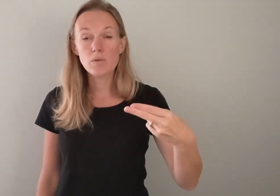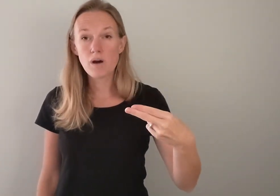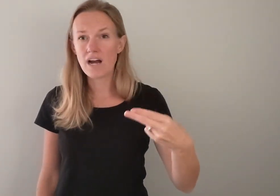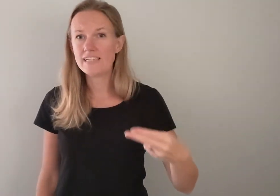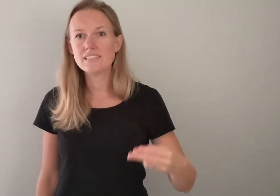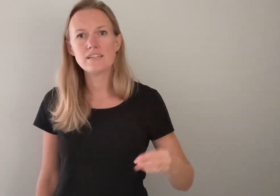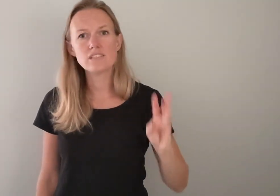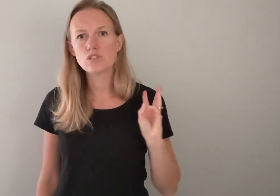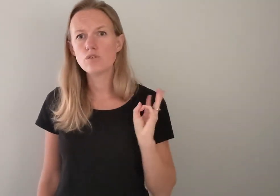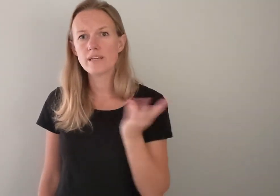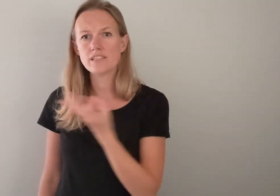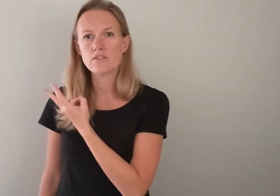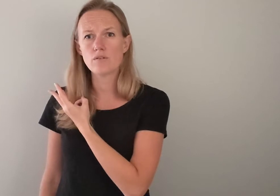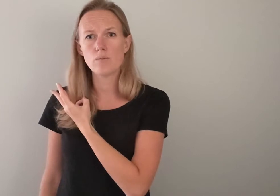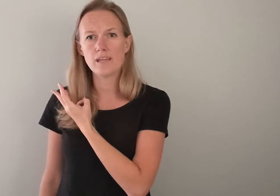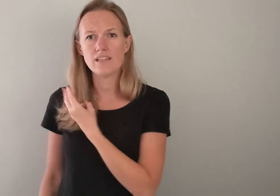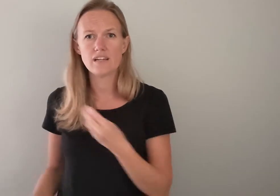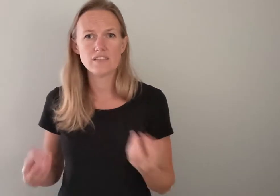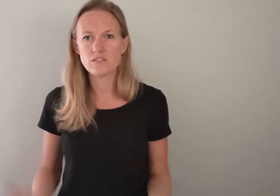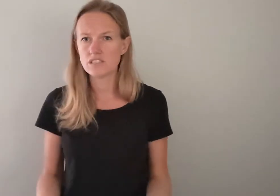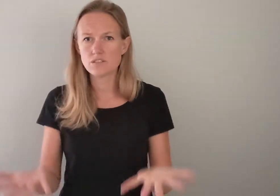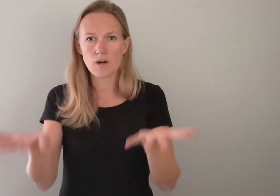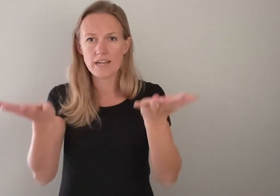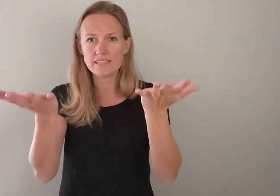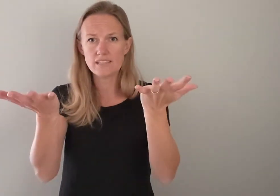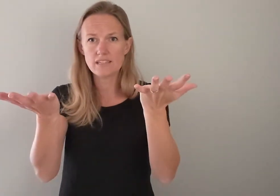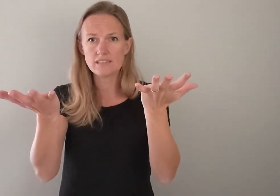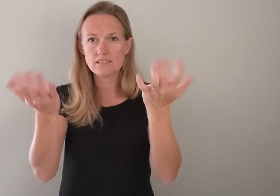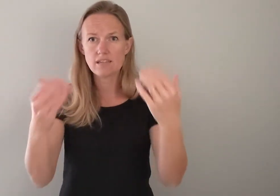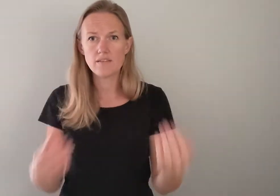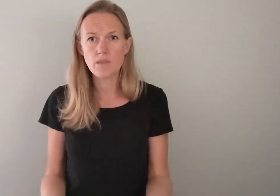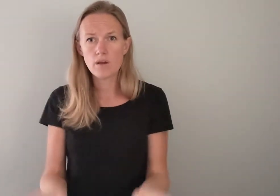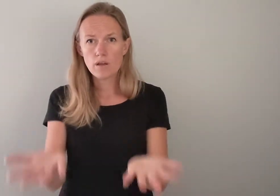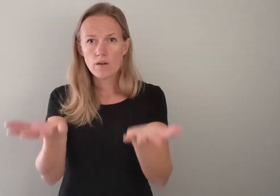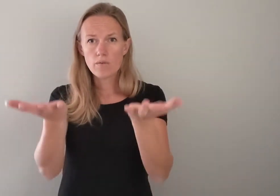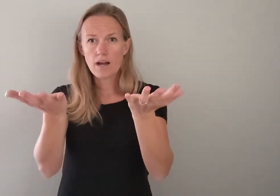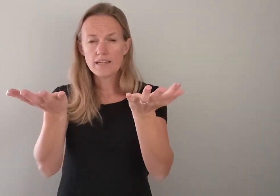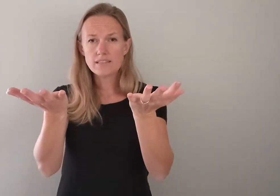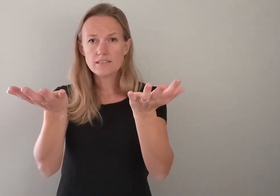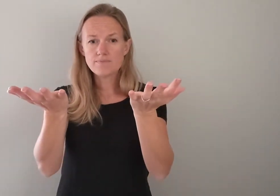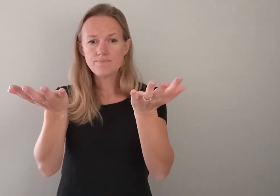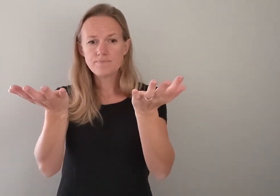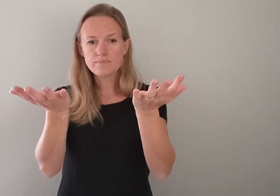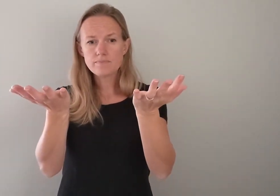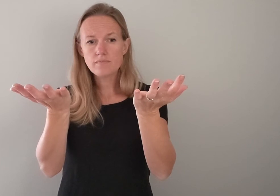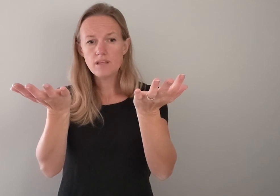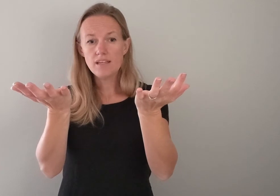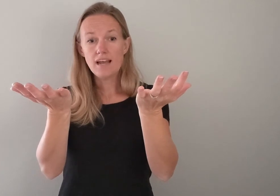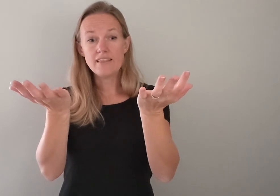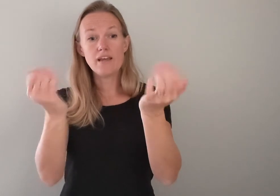rise now it's too quick to throw a we in there so just rise like this okay rise and then